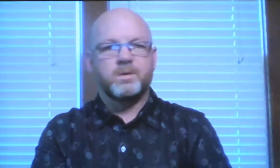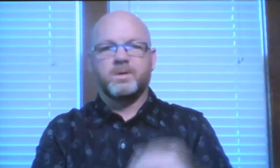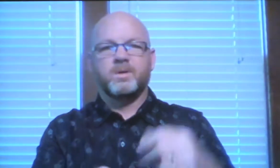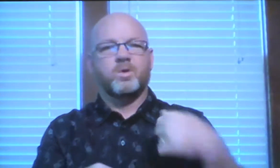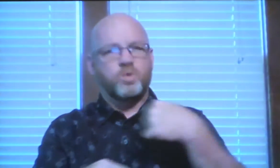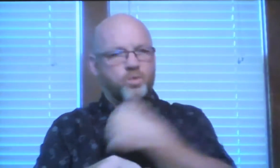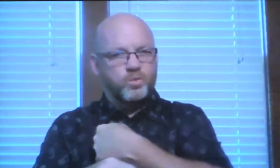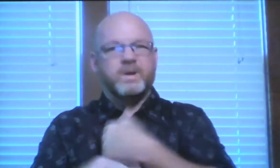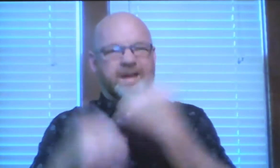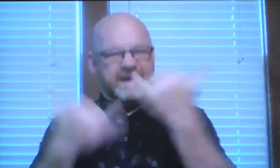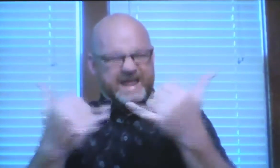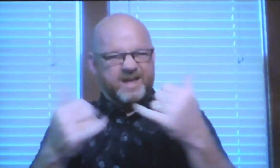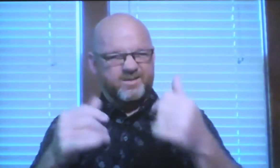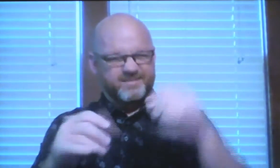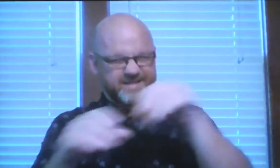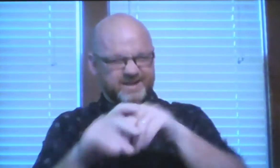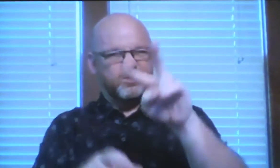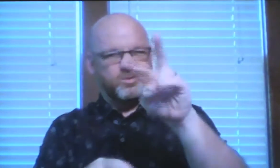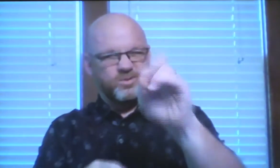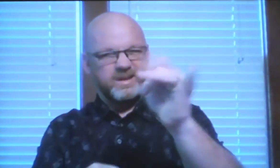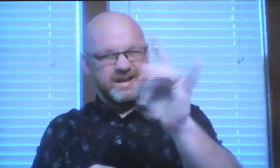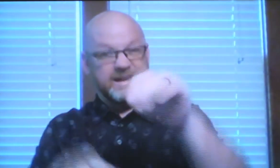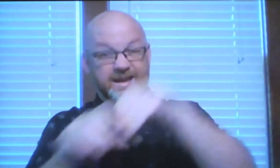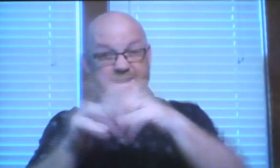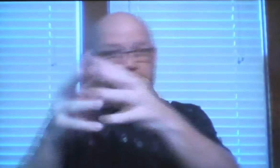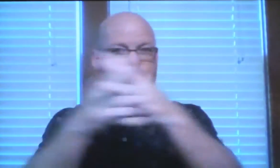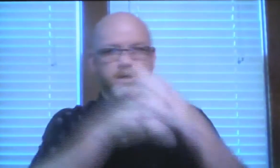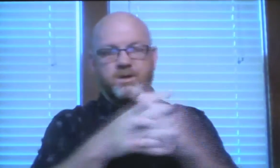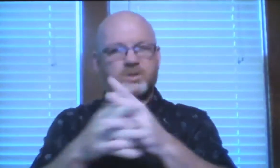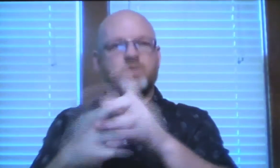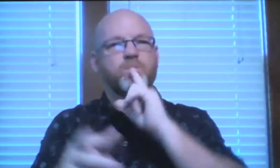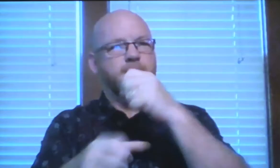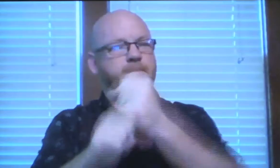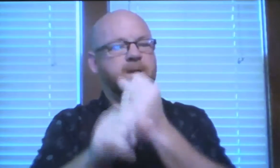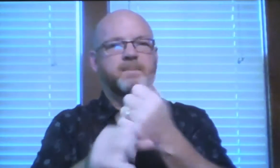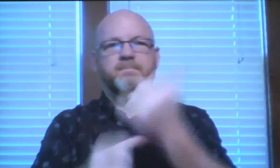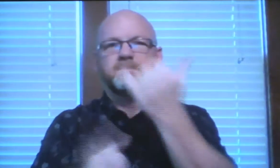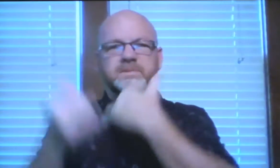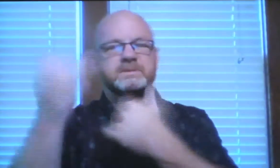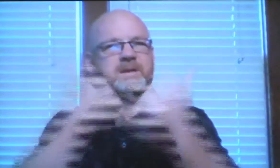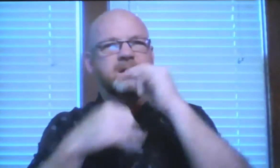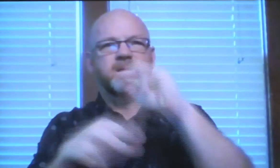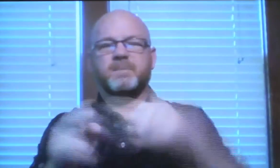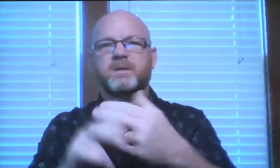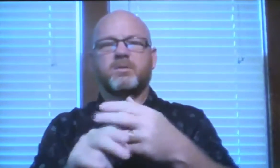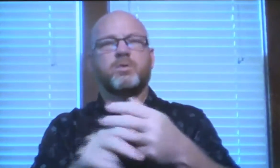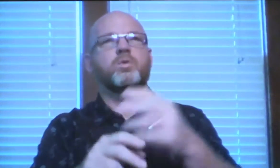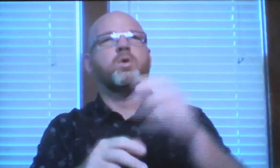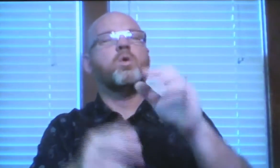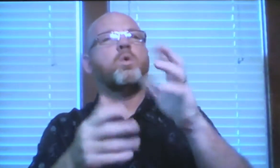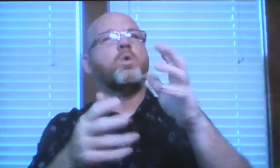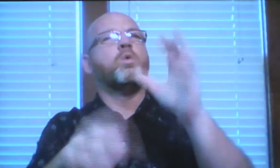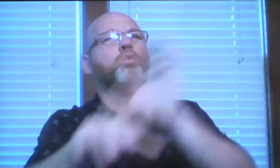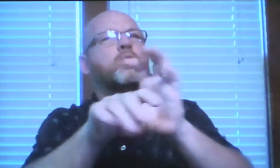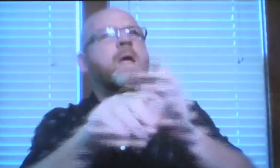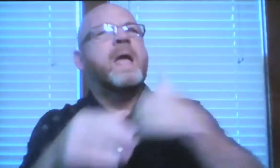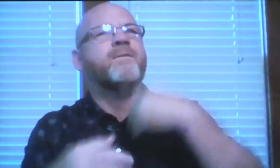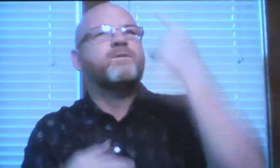now that's not church today in America we make such